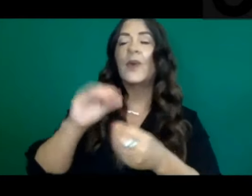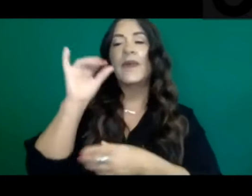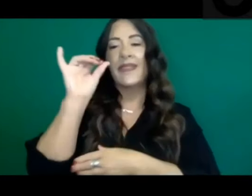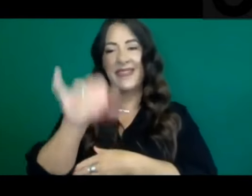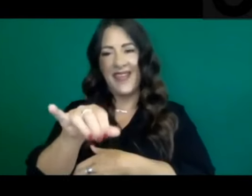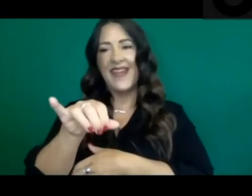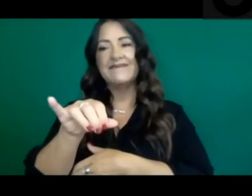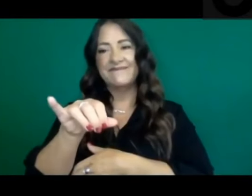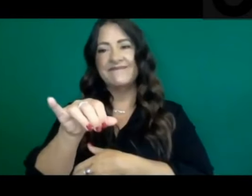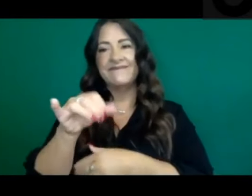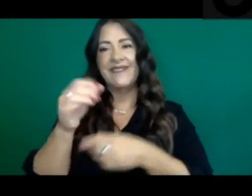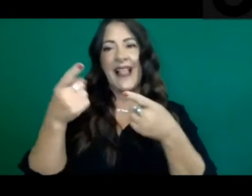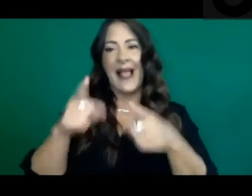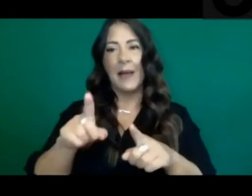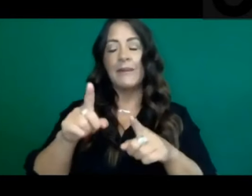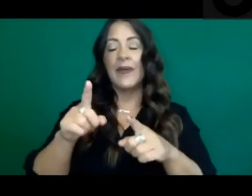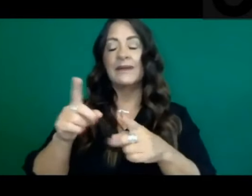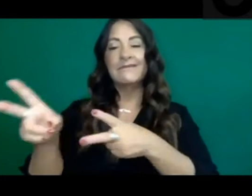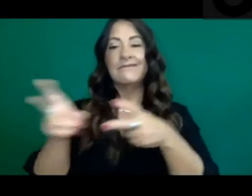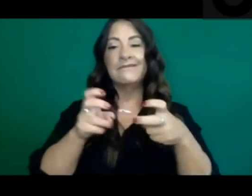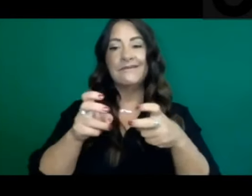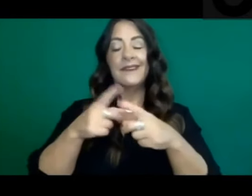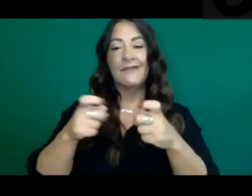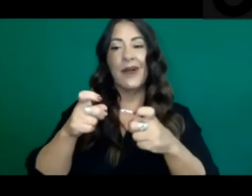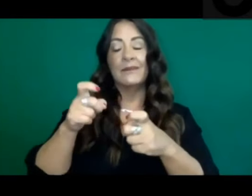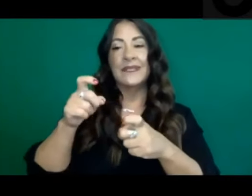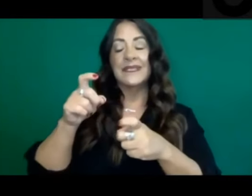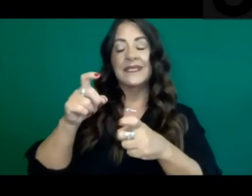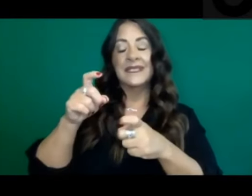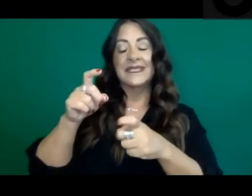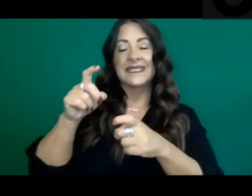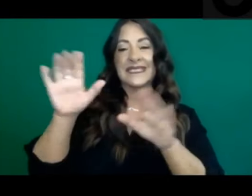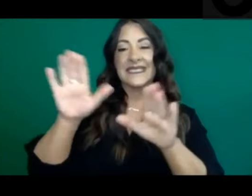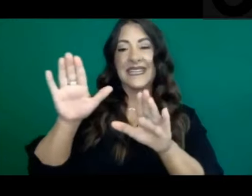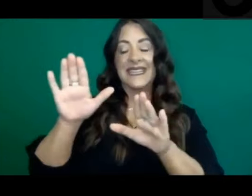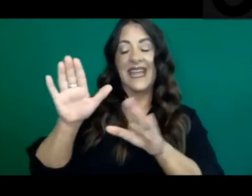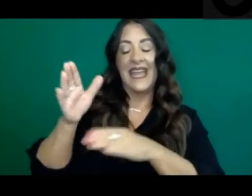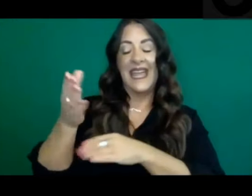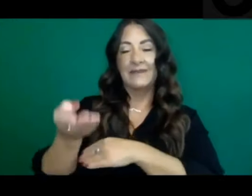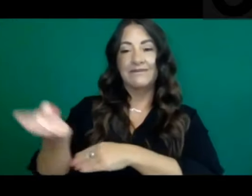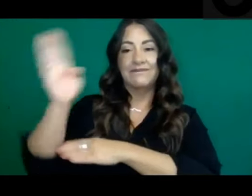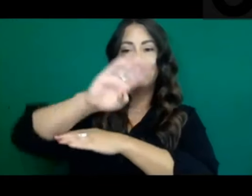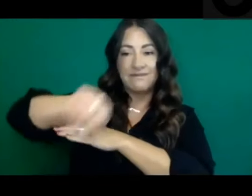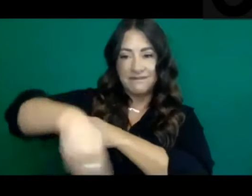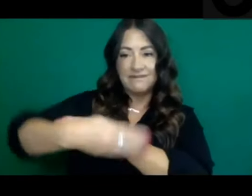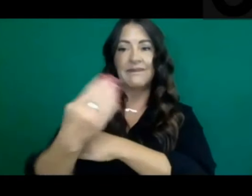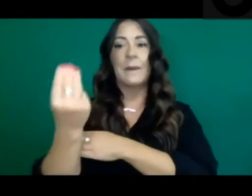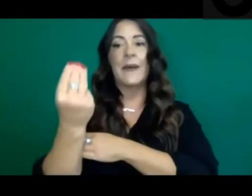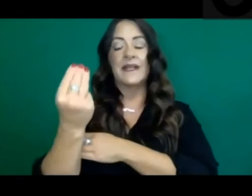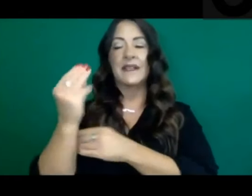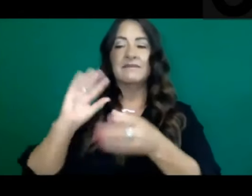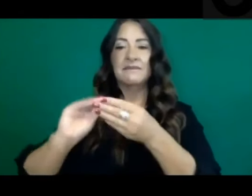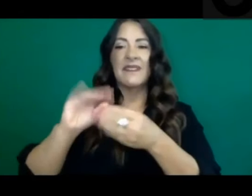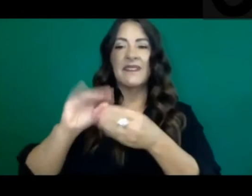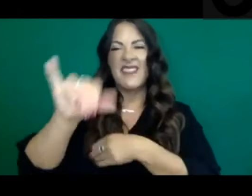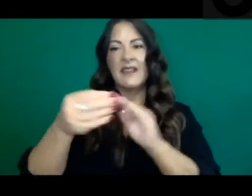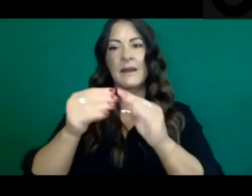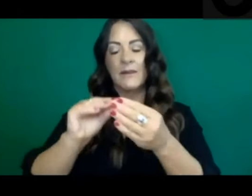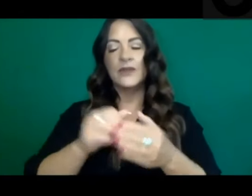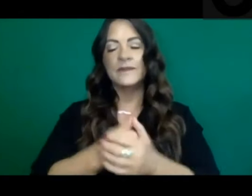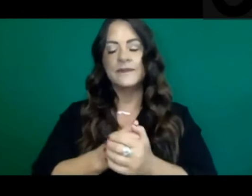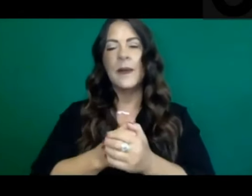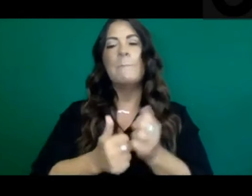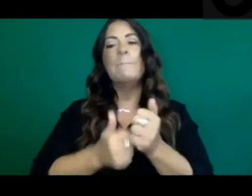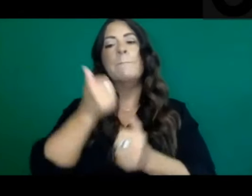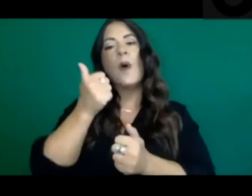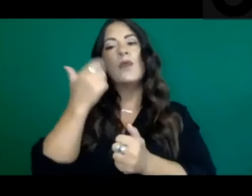reported on Sunday into early morning Monday. And Sunday is typically our lowest reporting day for a lot